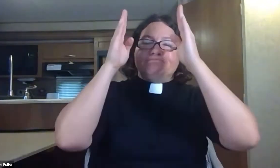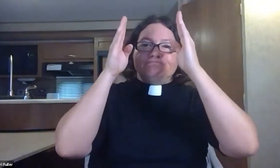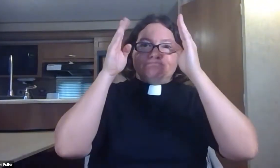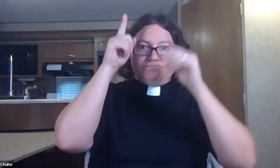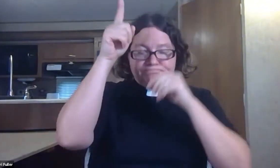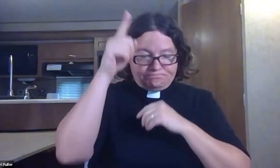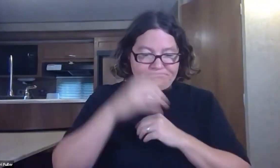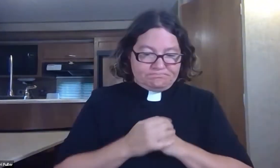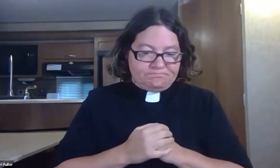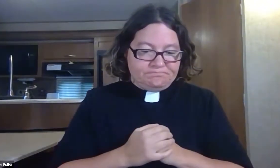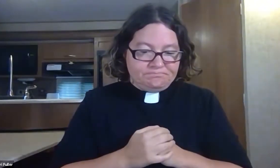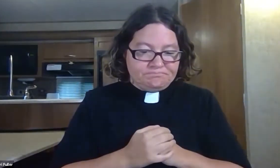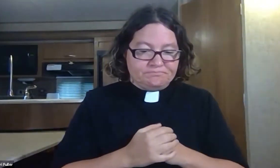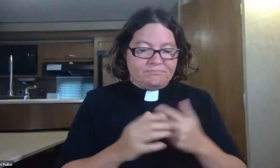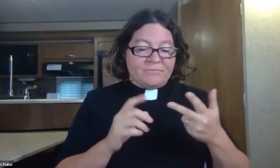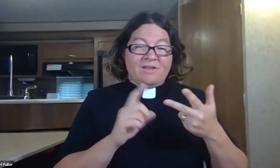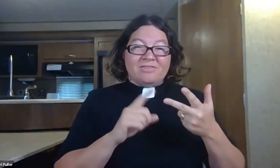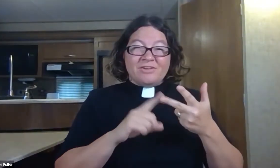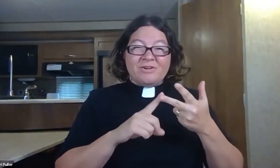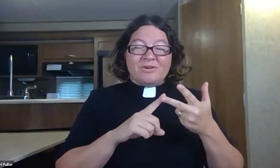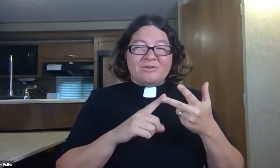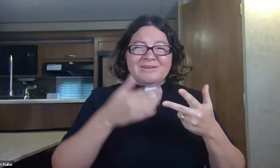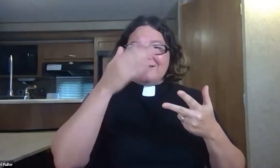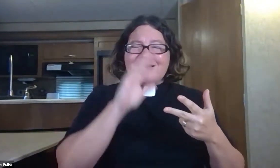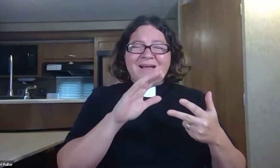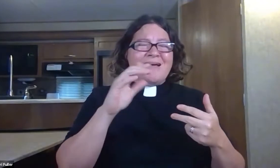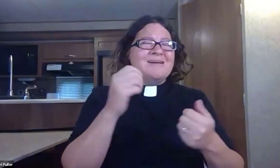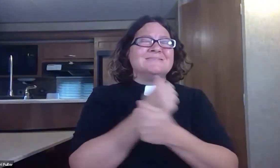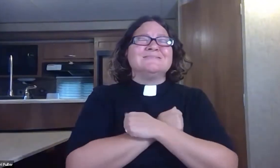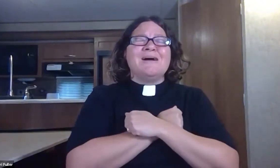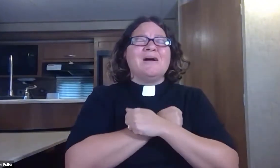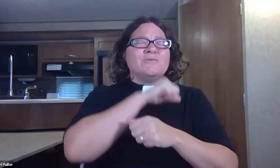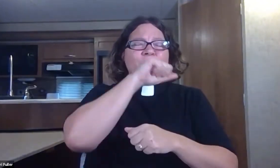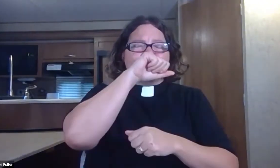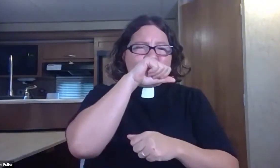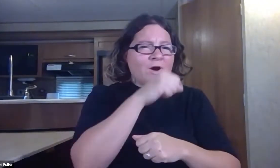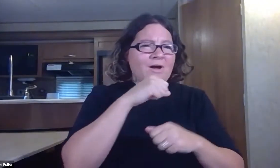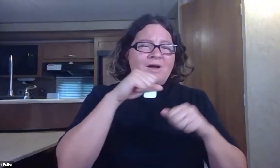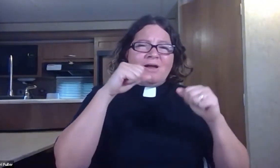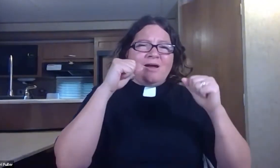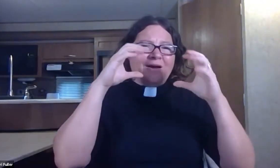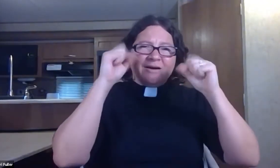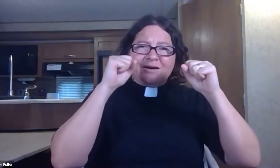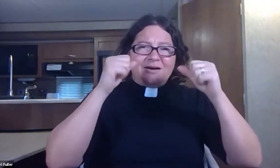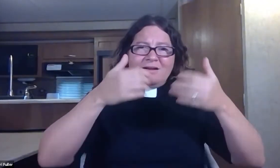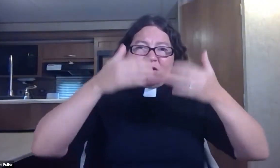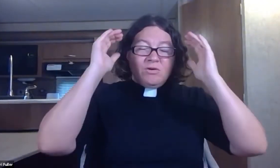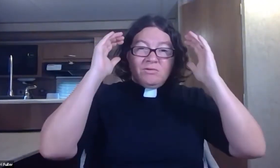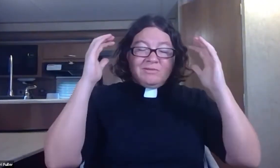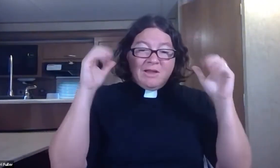chance until we finally follow God's will. And then the third thing is that God's love for us is